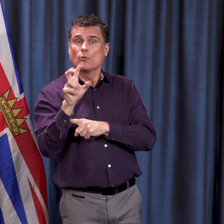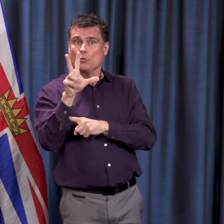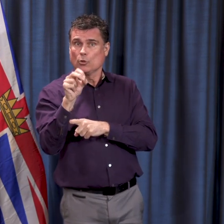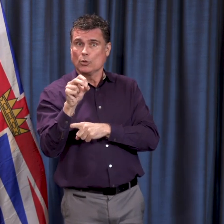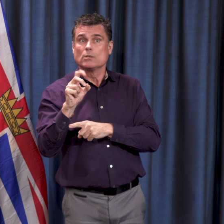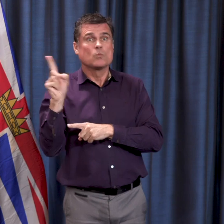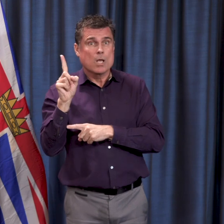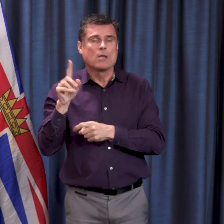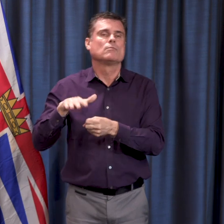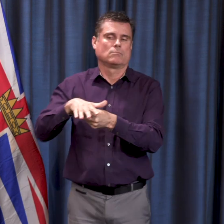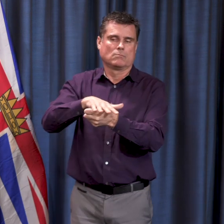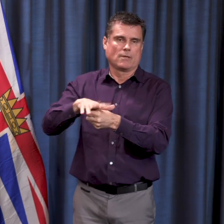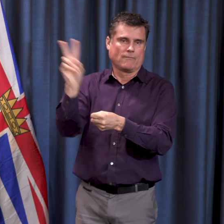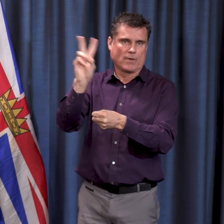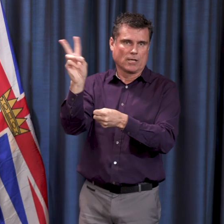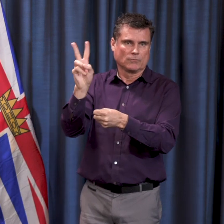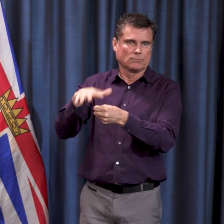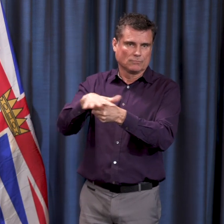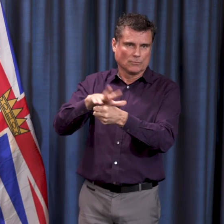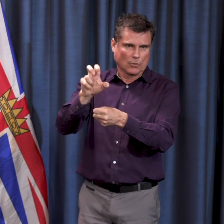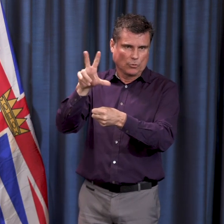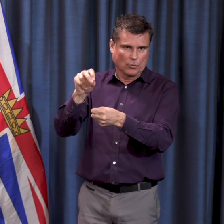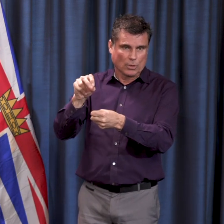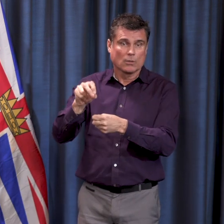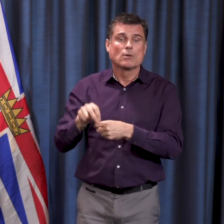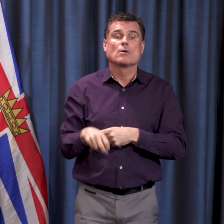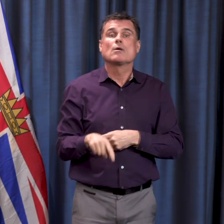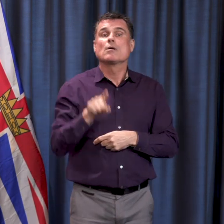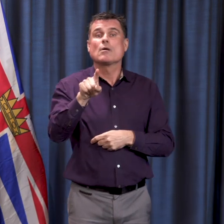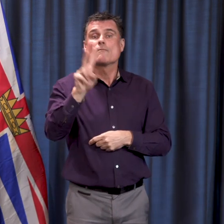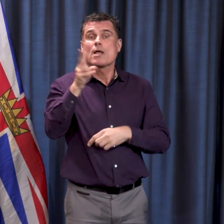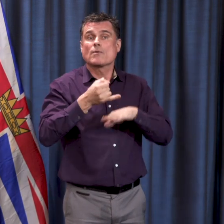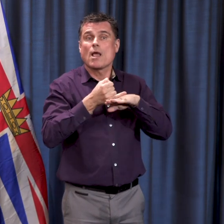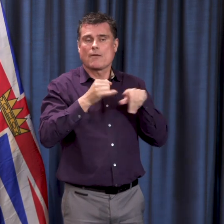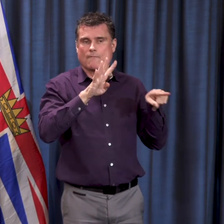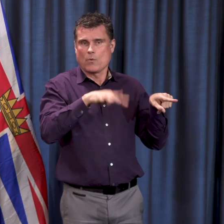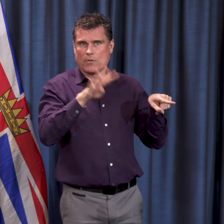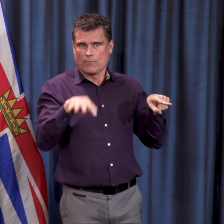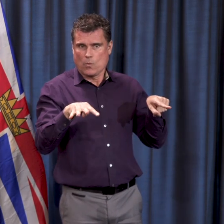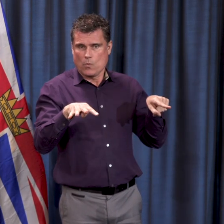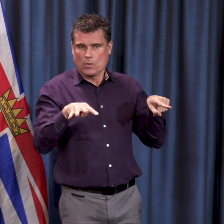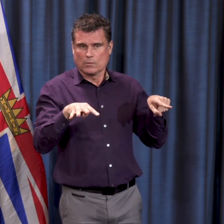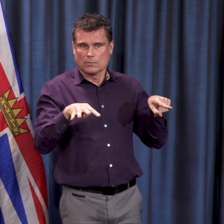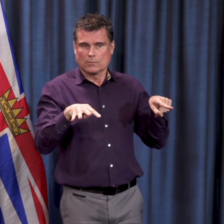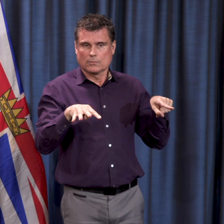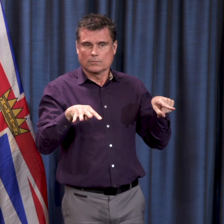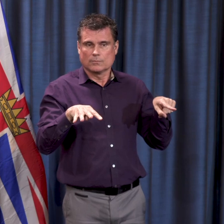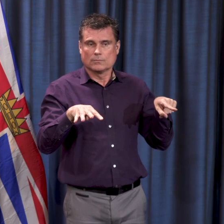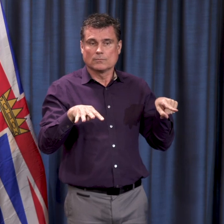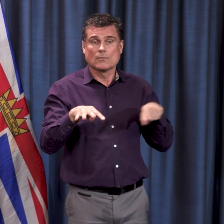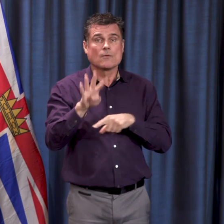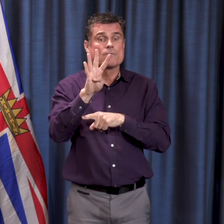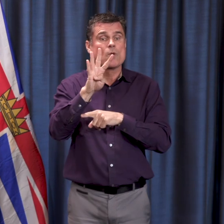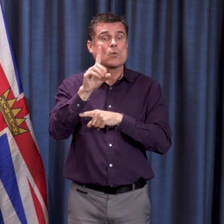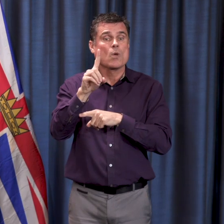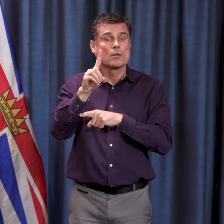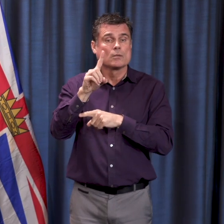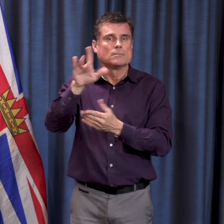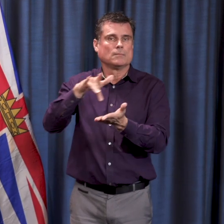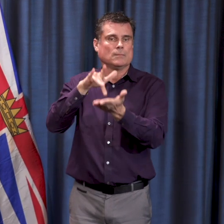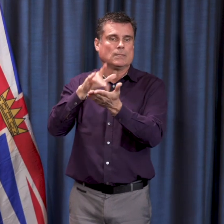44 now on Vancouver Island Health Authority area, 41 in Interior Health, and 9 in the north.